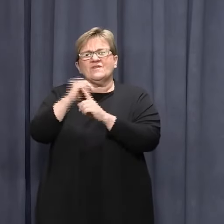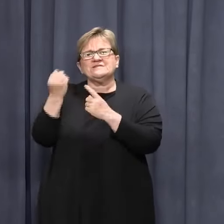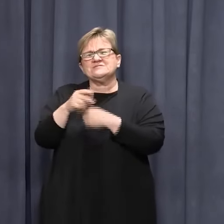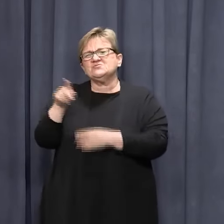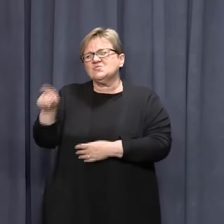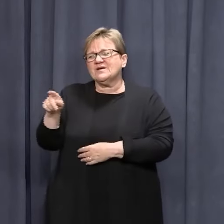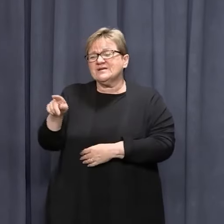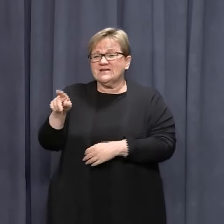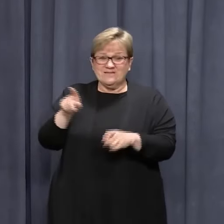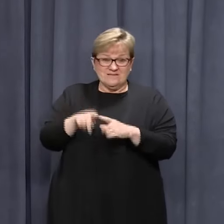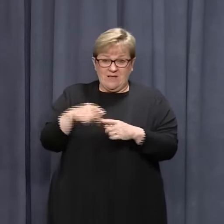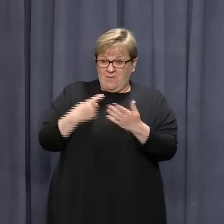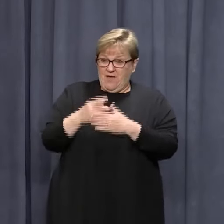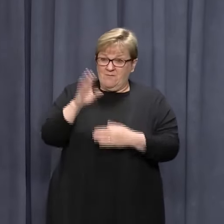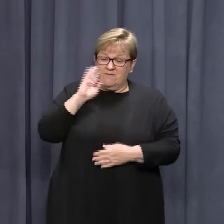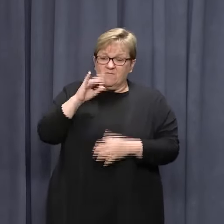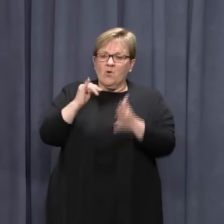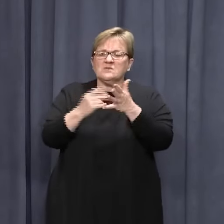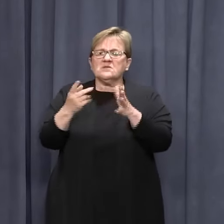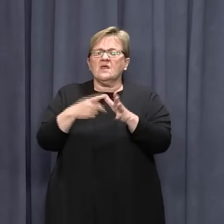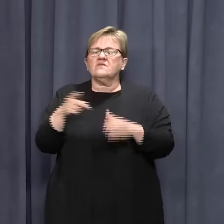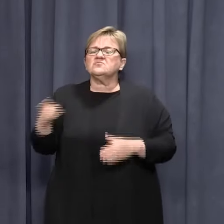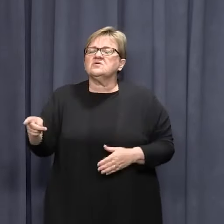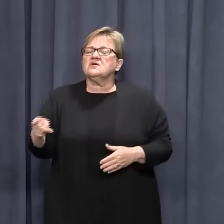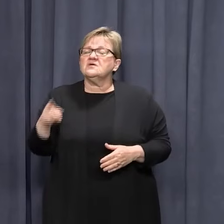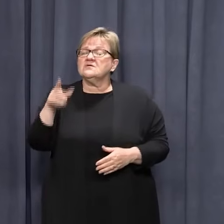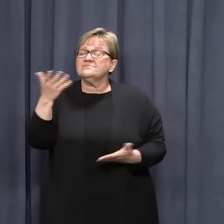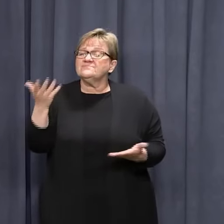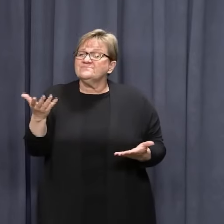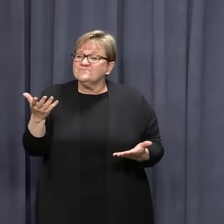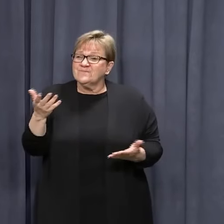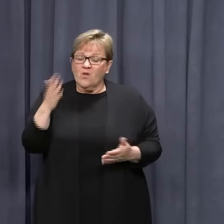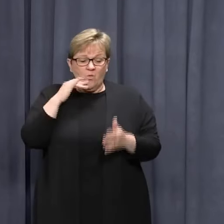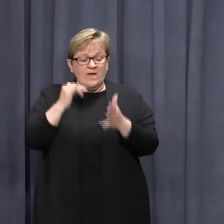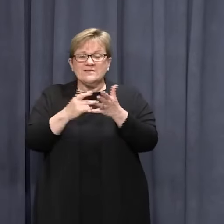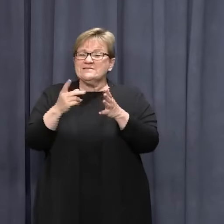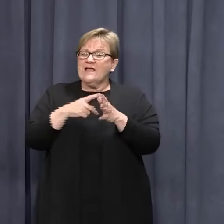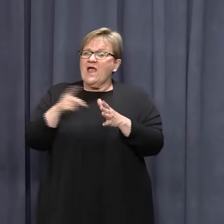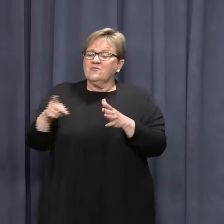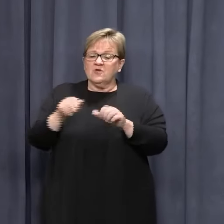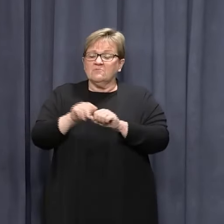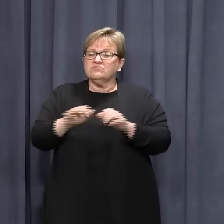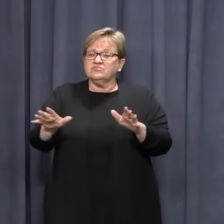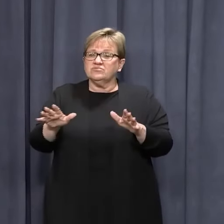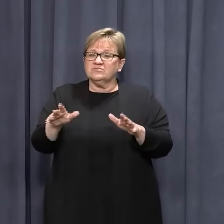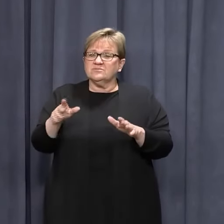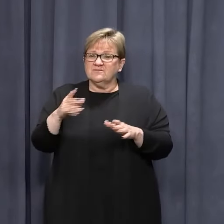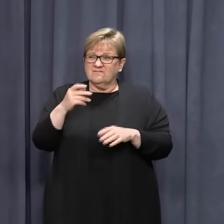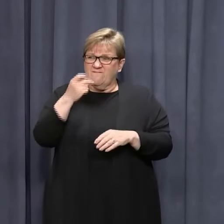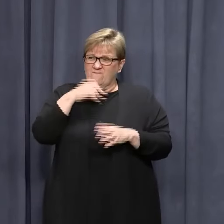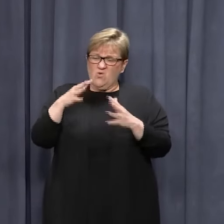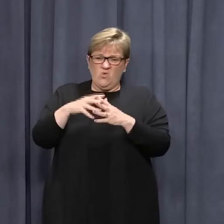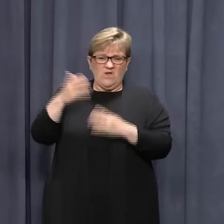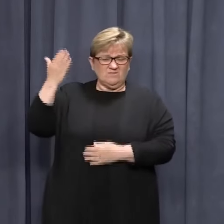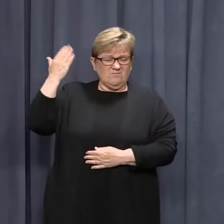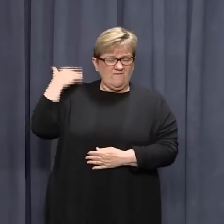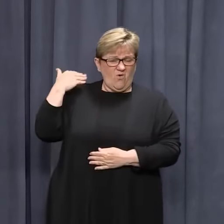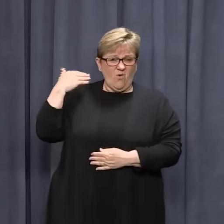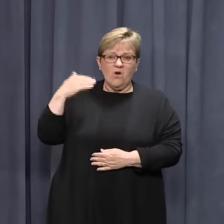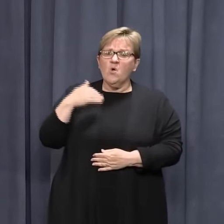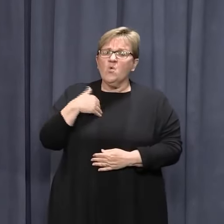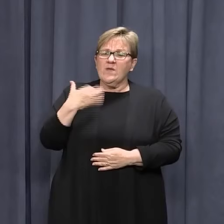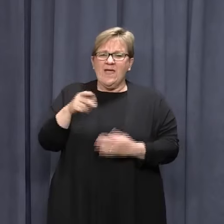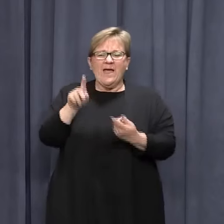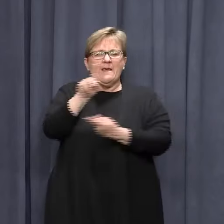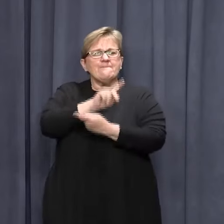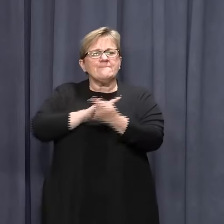as we've already had an experience like this, which was South Australia. So when the South Australian outbreak happened there a few weeks ago, we